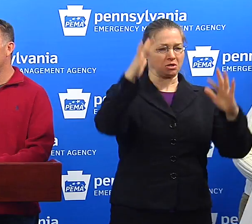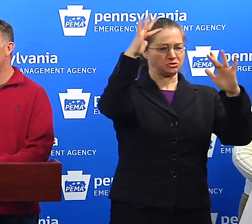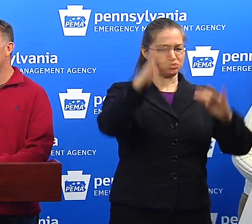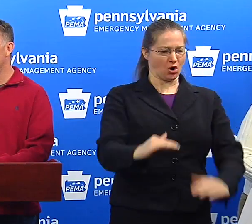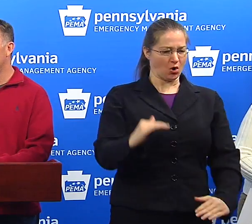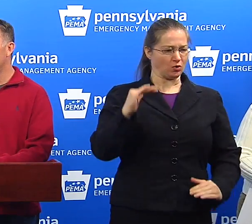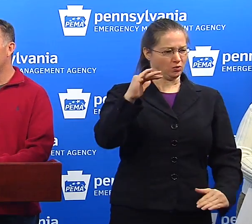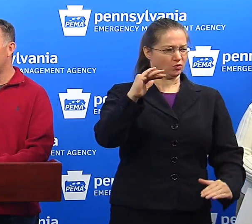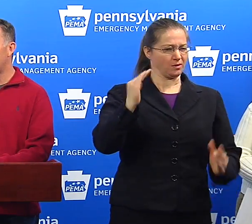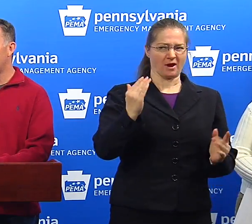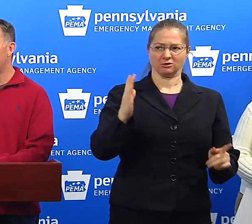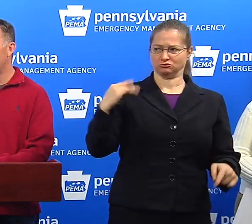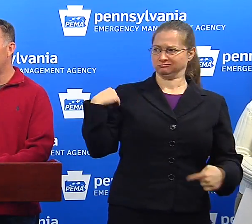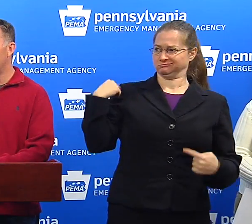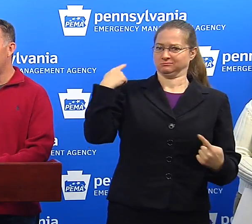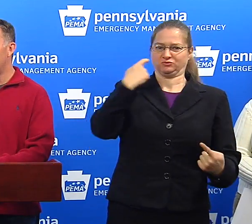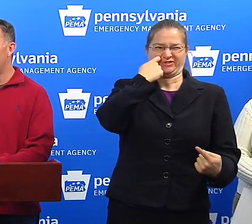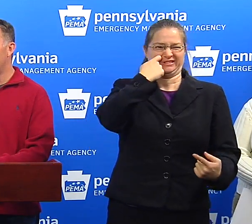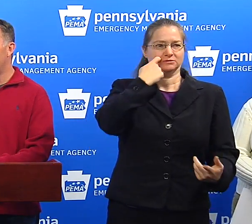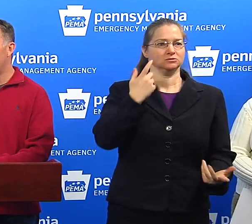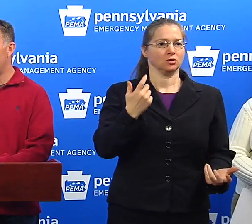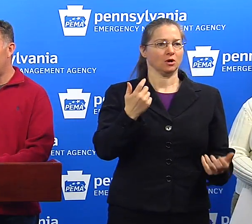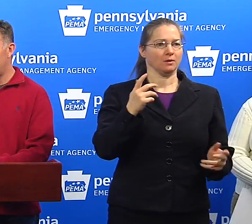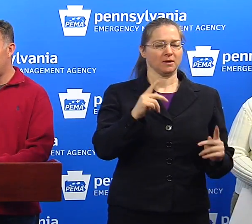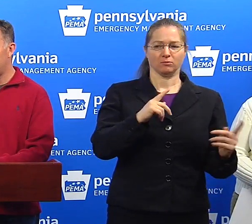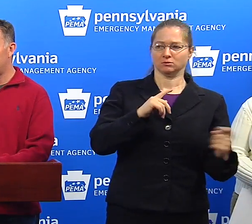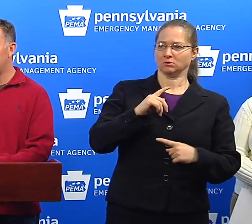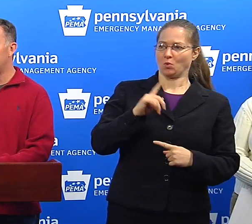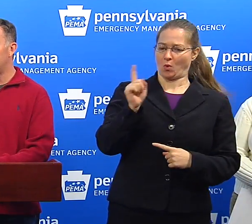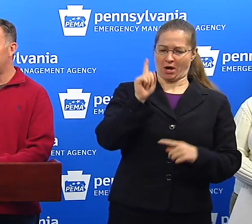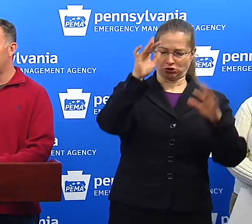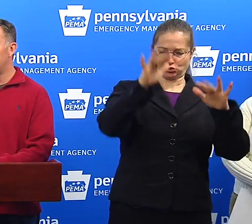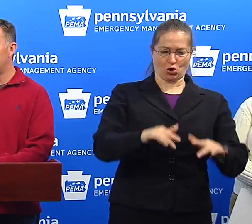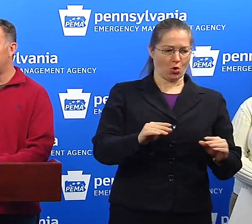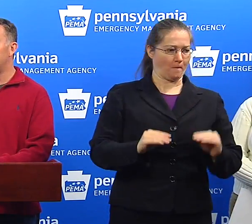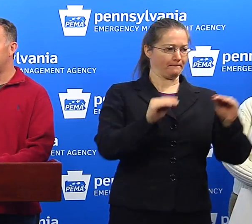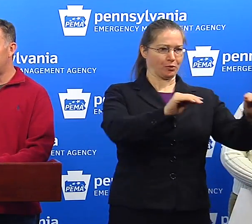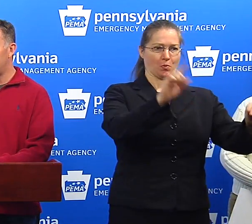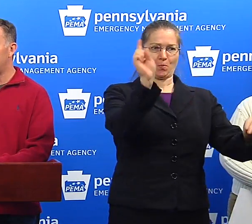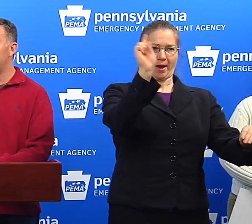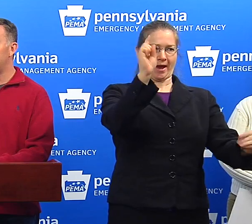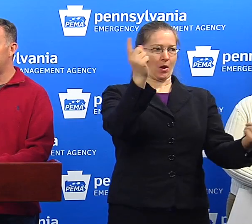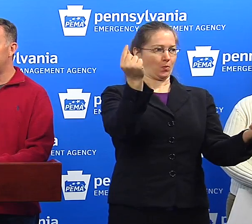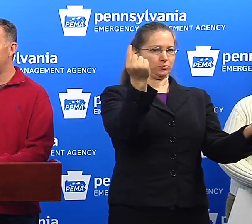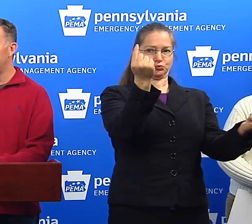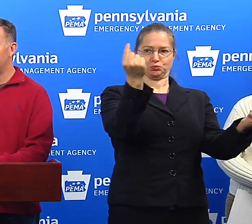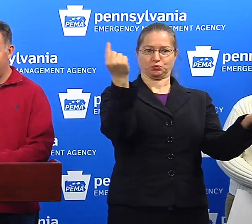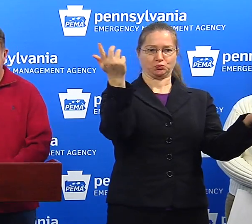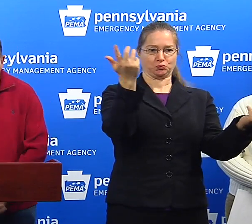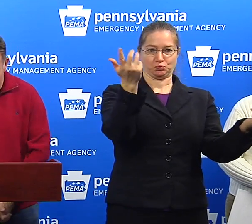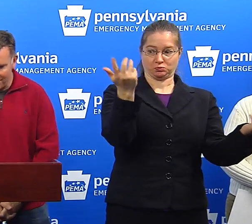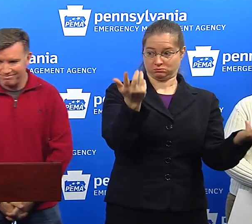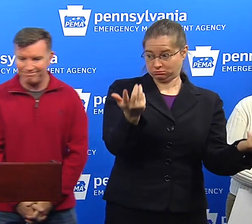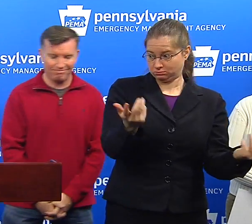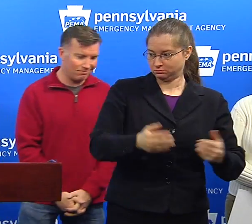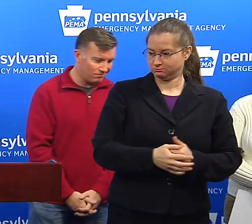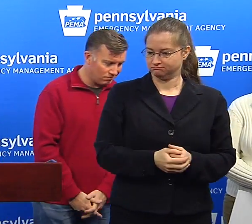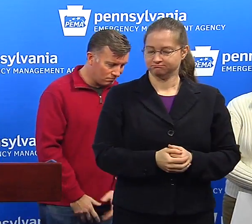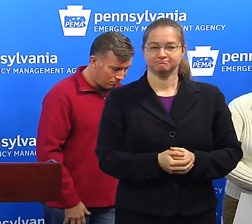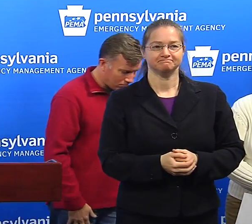a lot of questions are being thrown out there about where all this snow is going to go. Have you all...